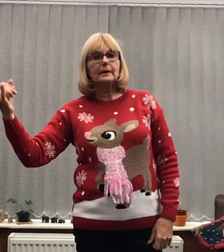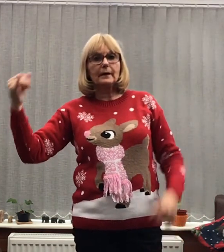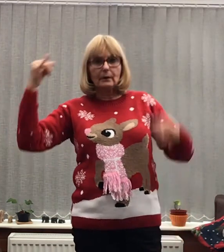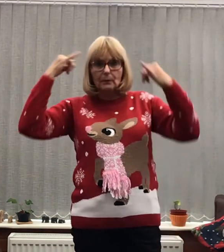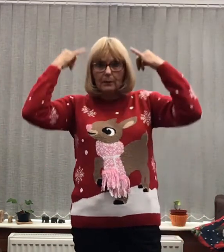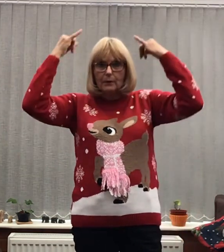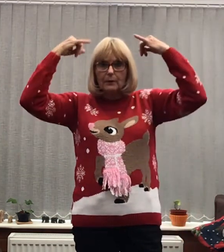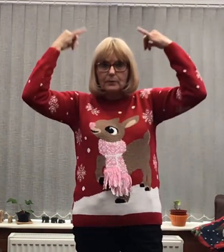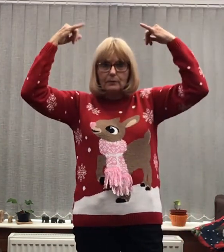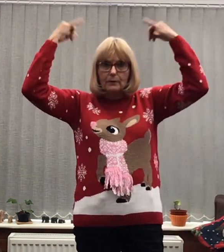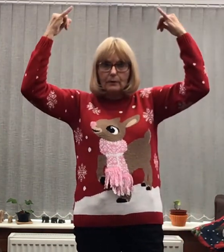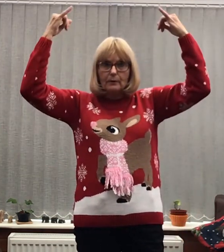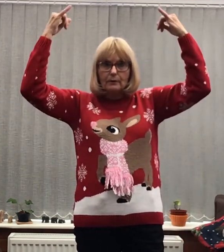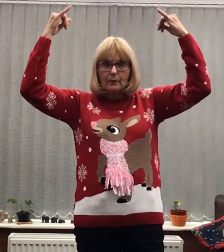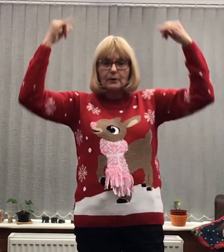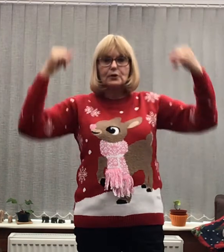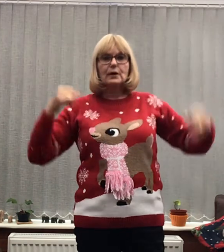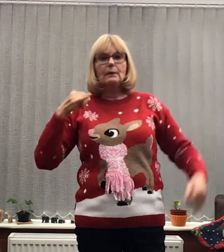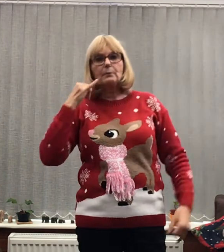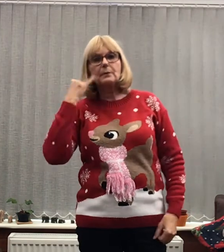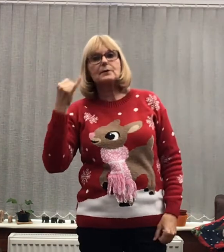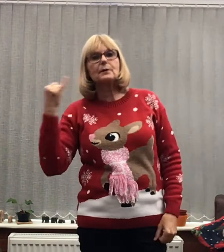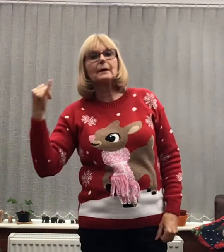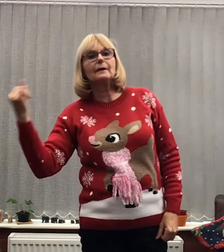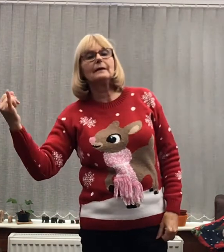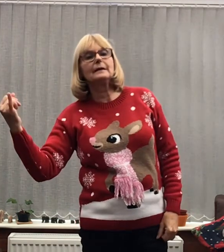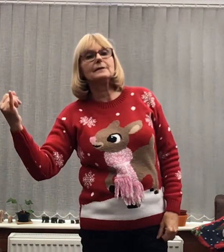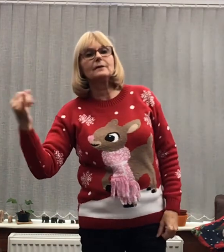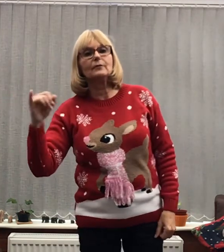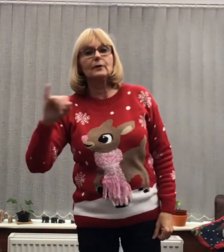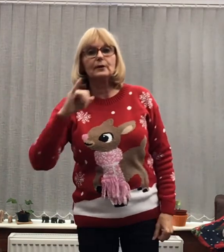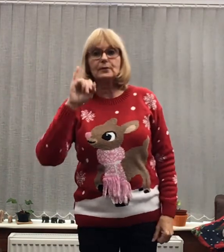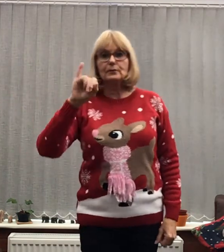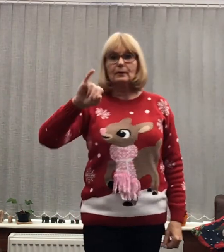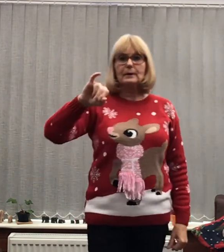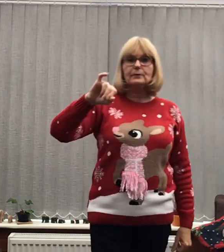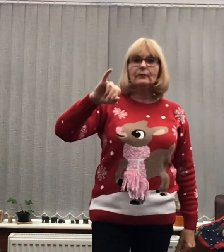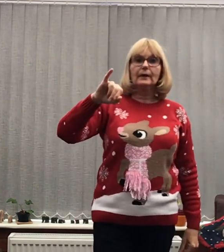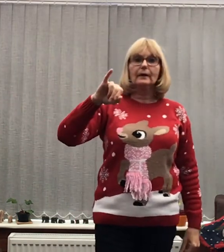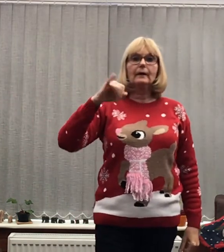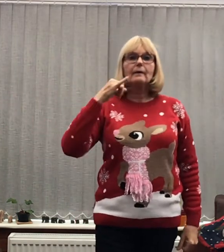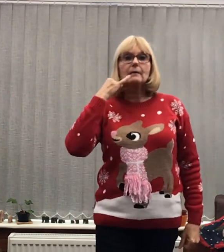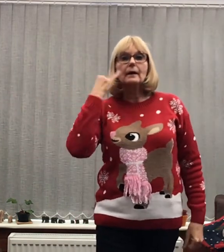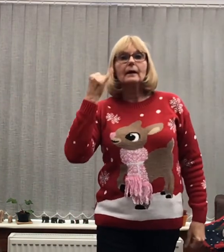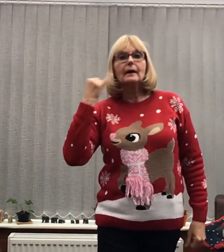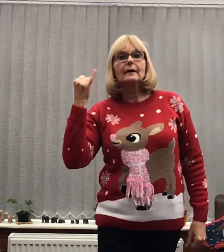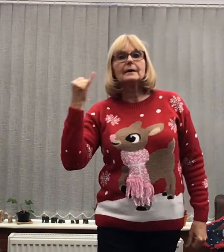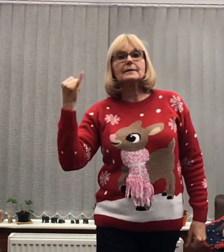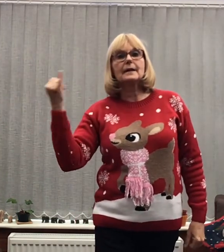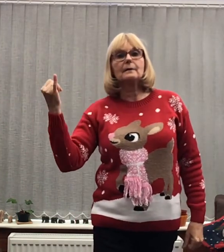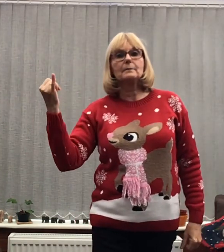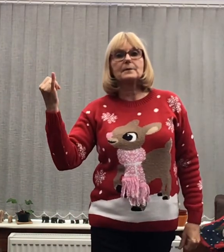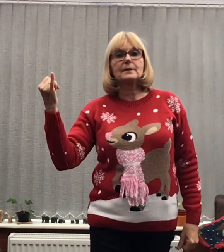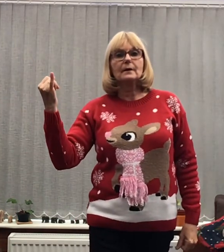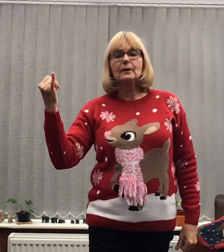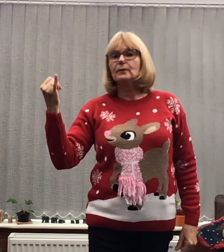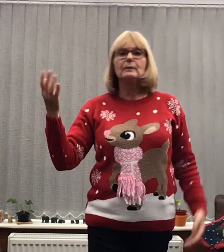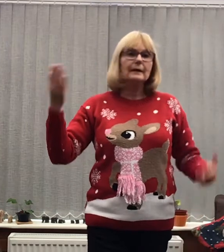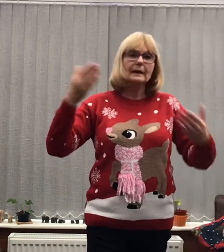now Or we could do Shape But it's quicker and easier for you to do A little finger And that's lambs You don't need